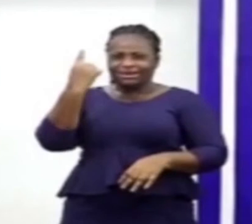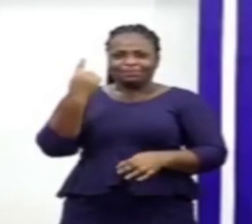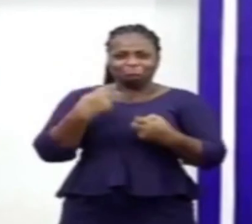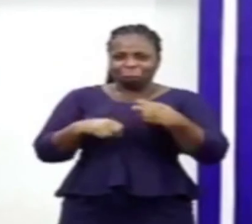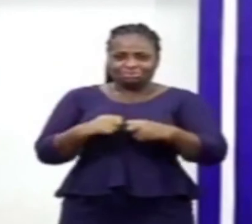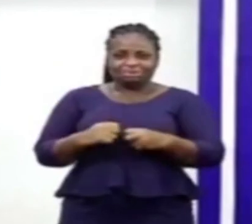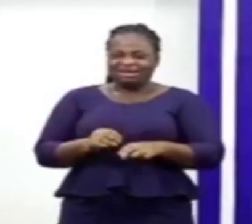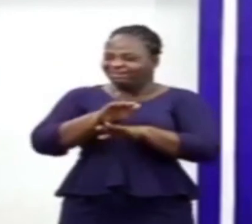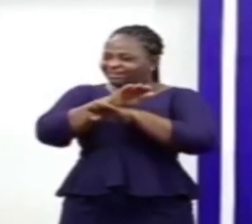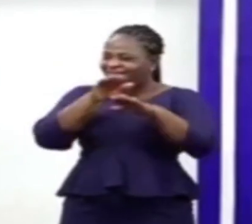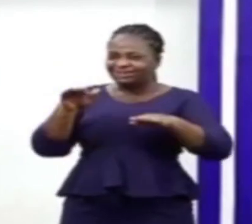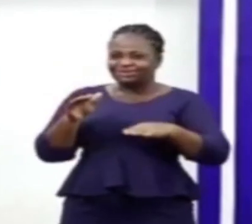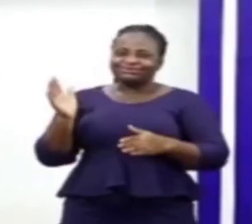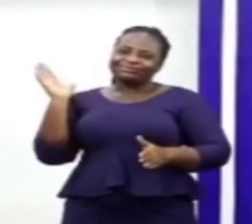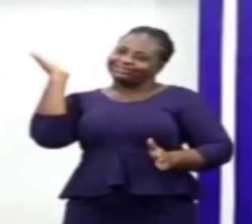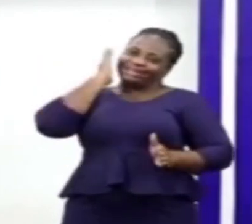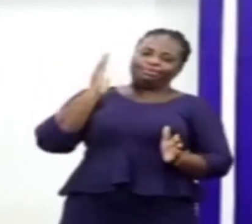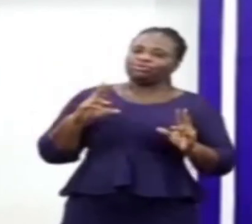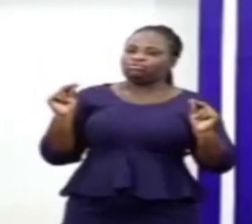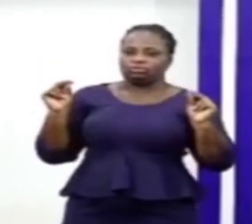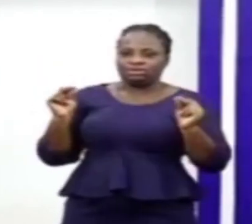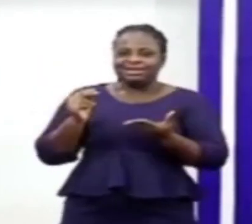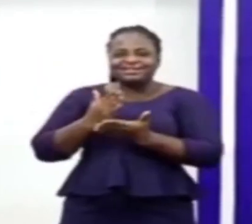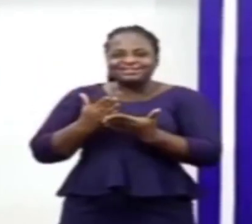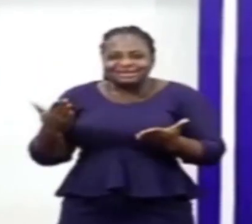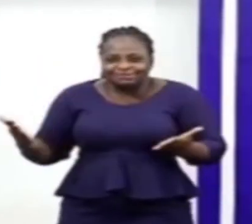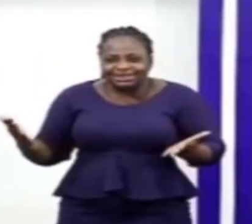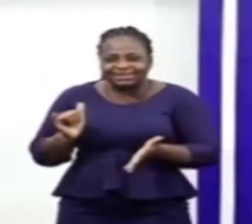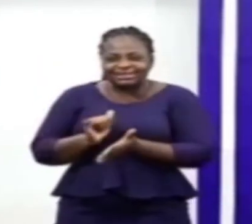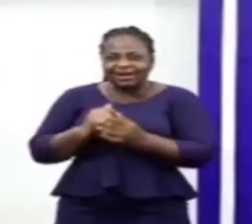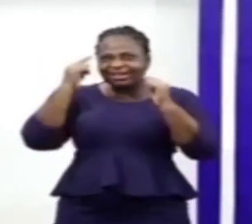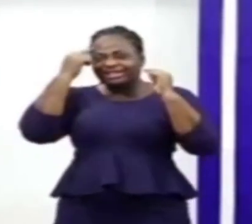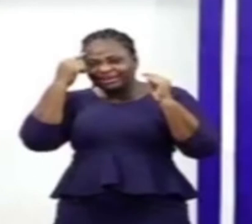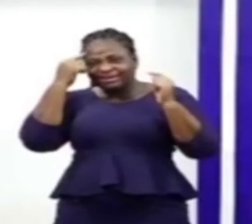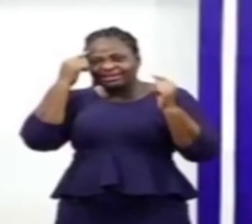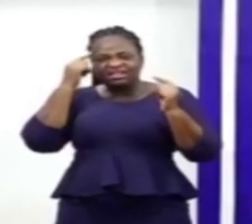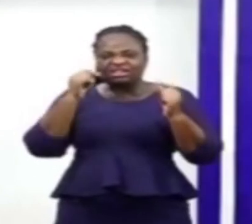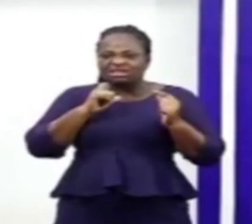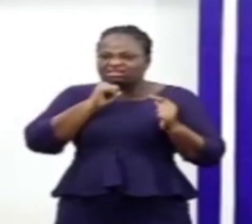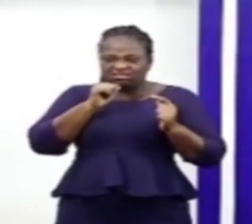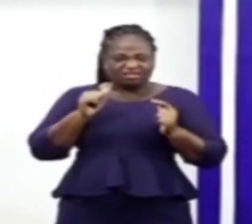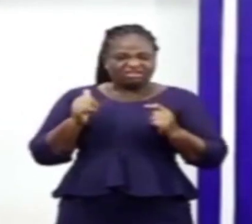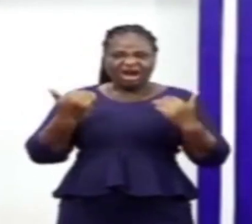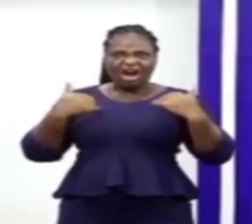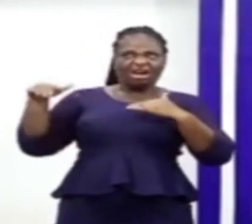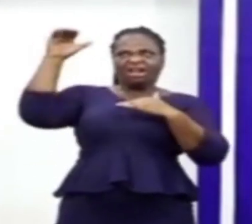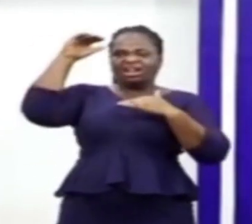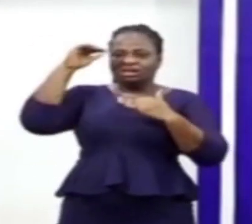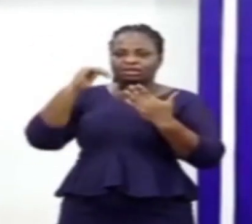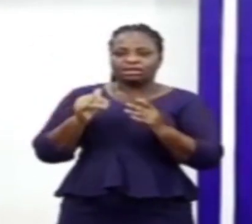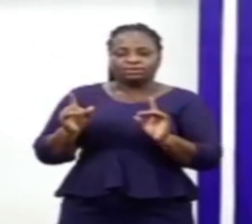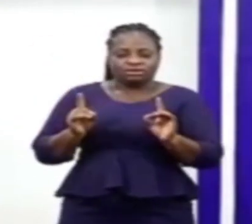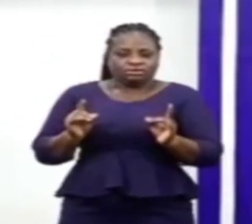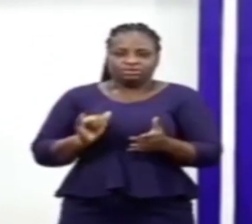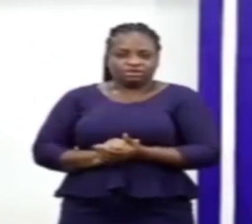that incident had nothing to do with slapping. It is something that we thought is not of our standard. And that we are dealing